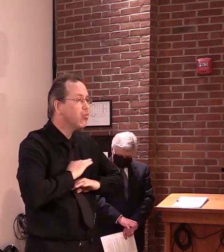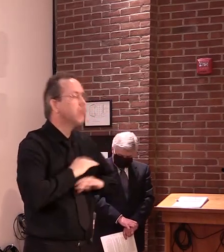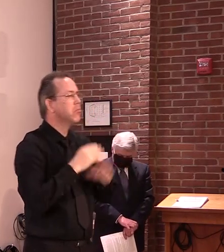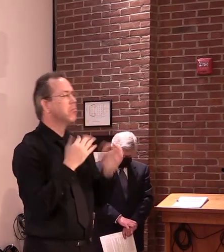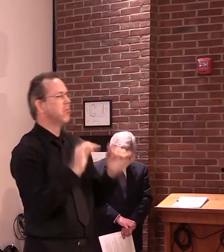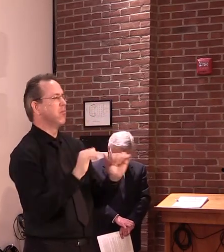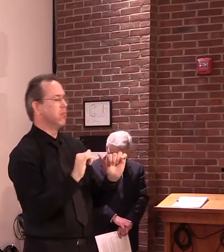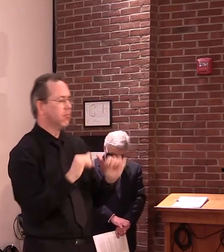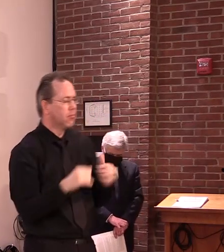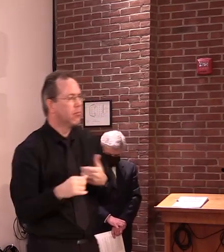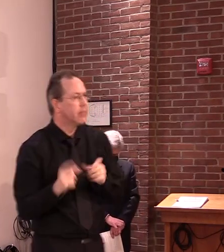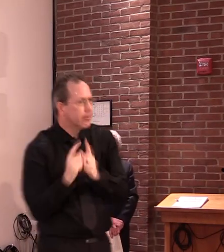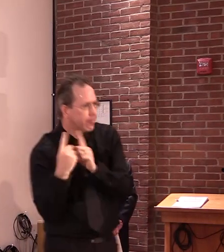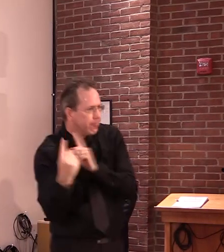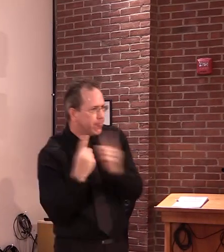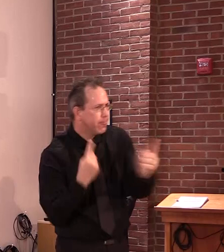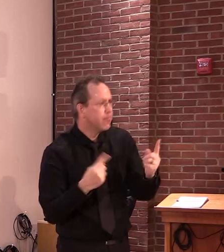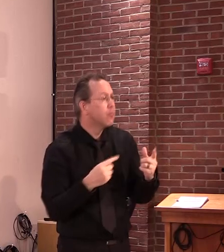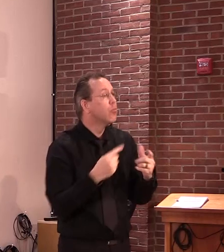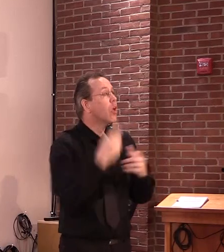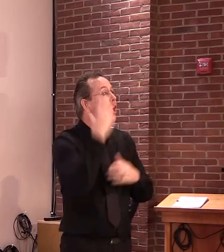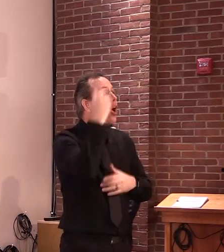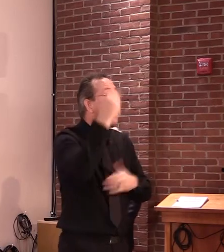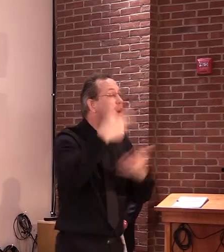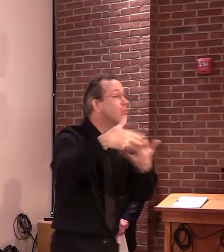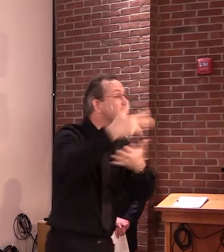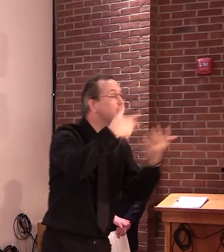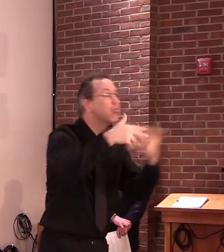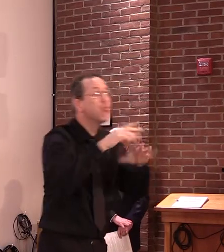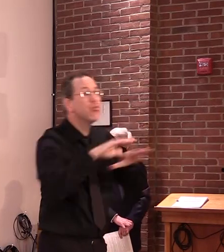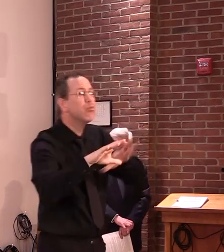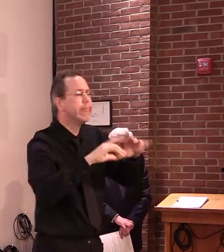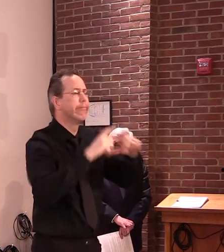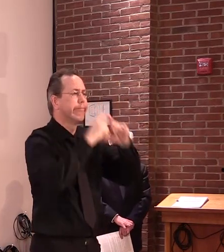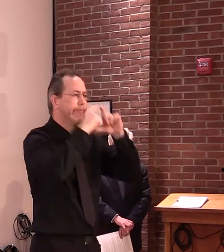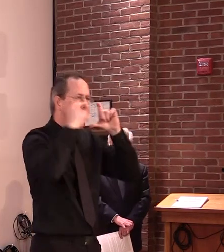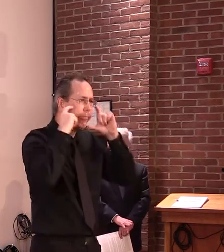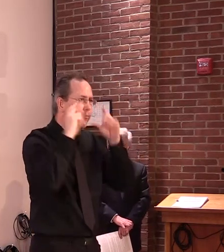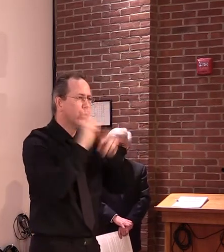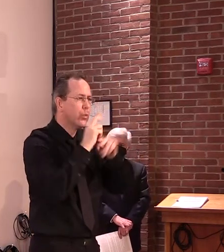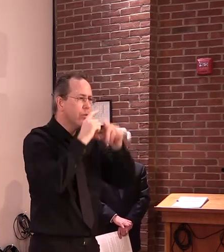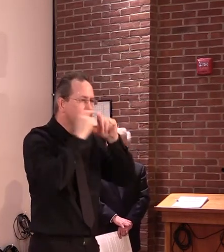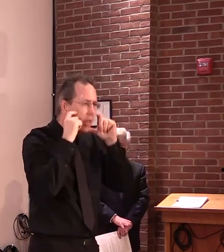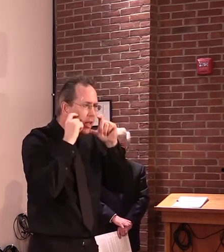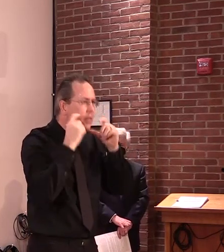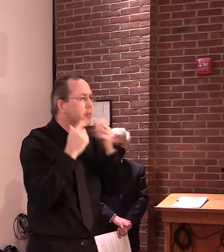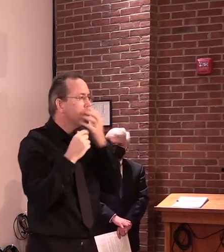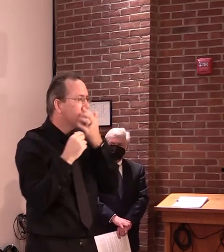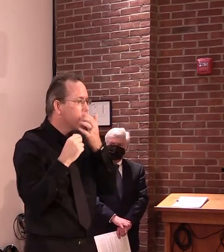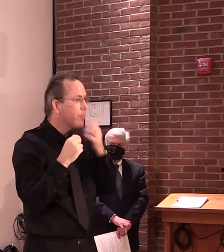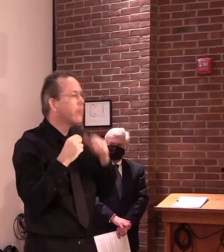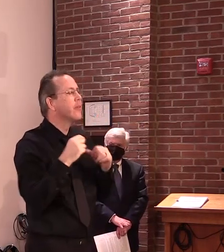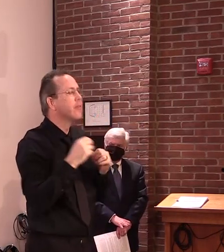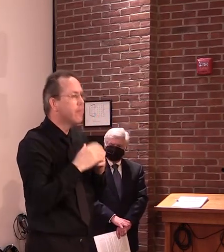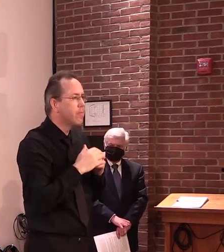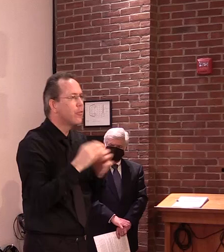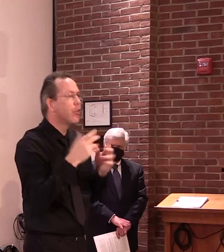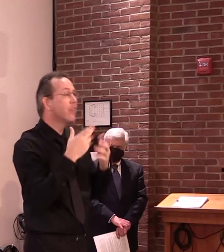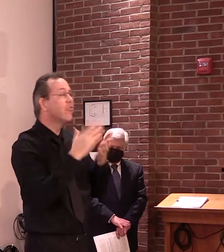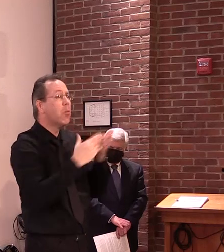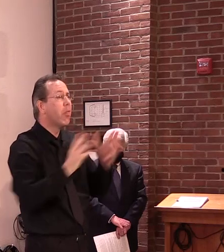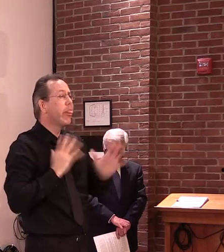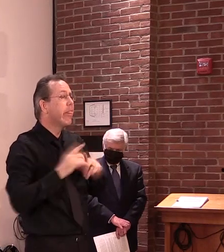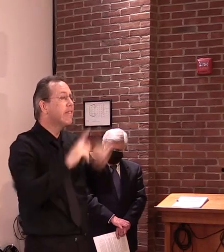people outside of your household. It is the new fashion and keep a physical distance of at least six feet from others.